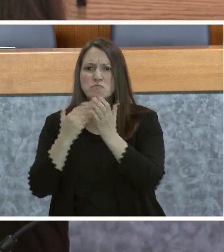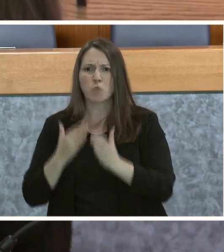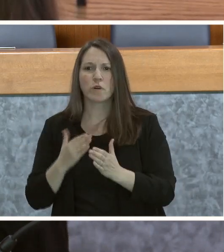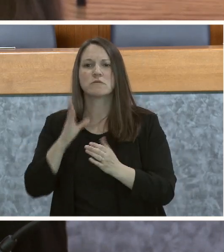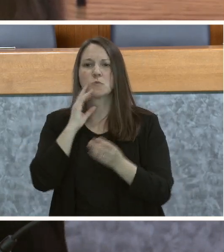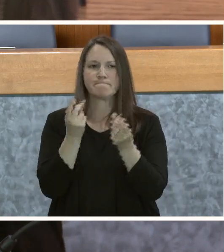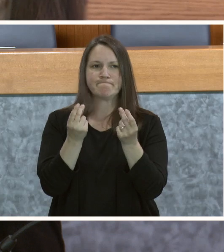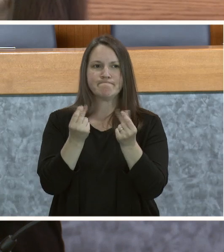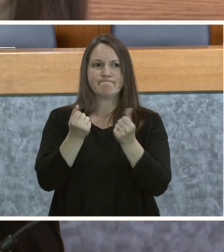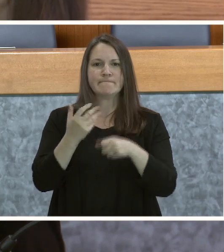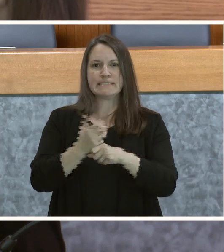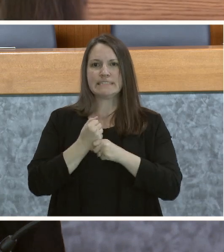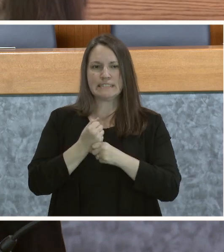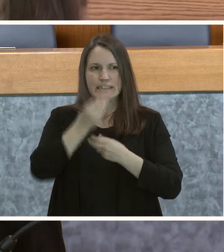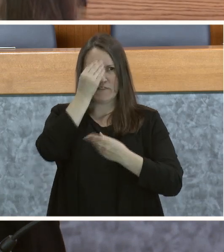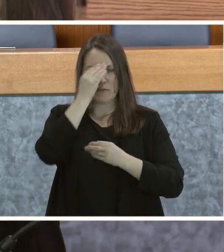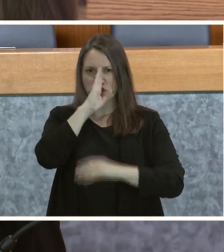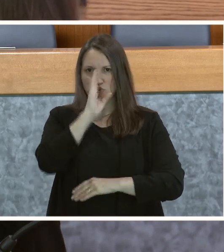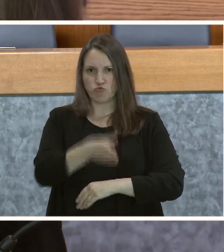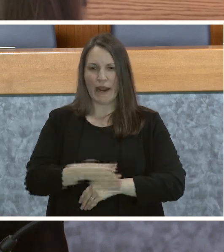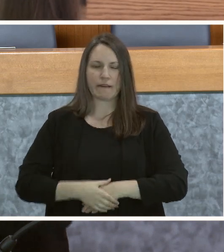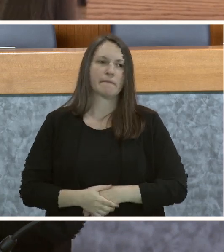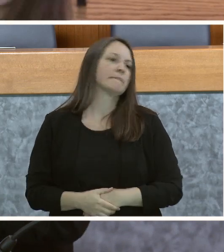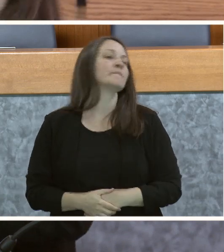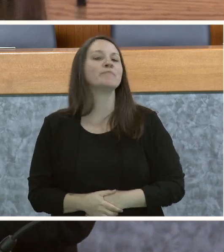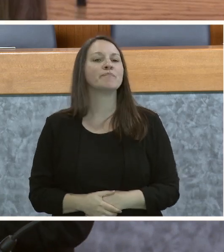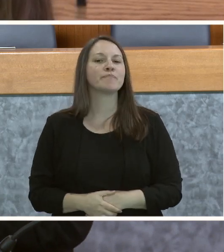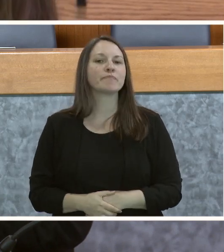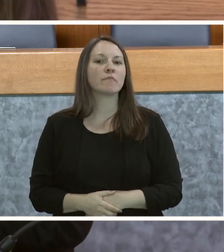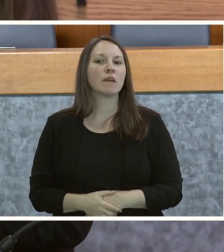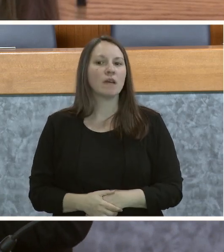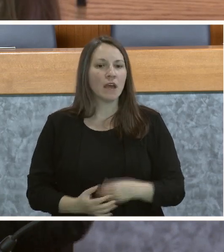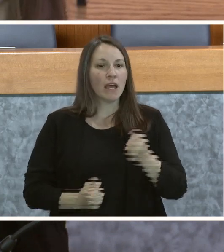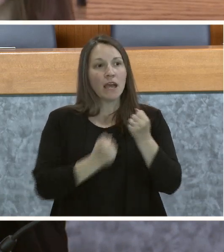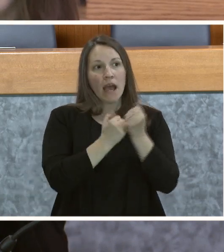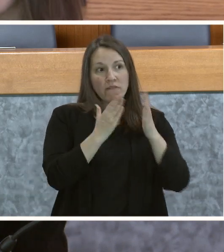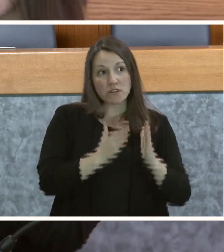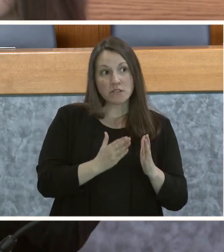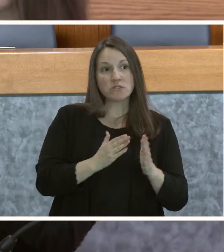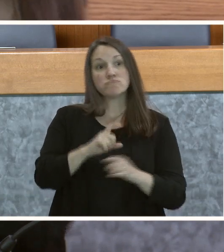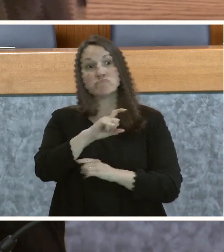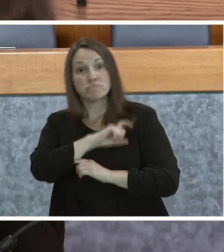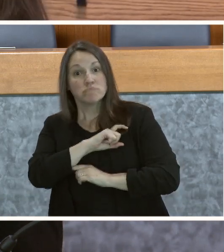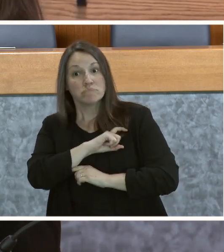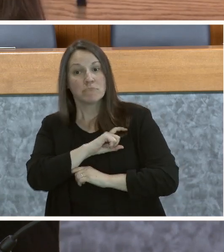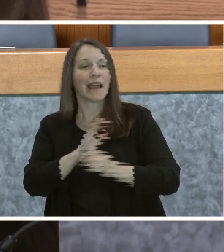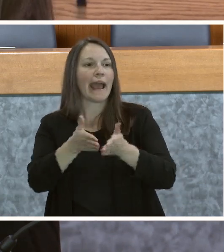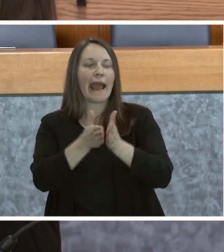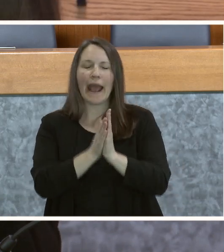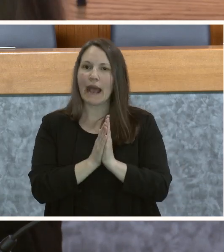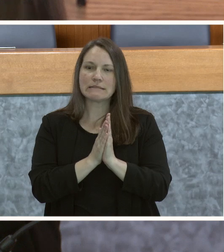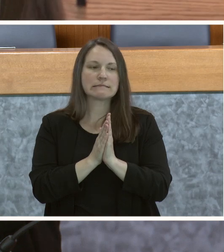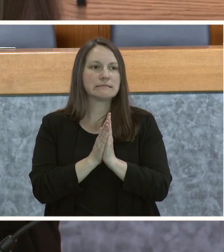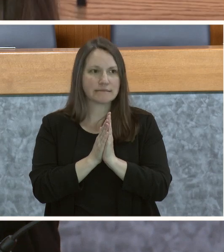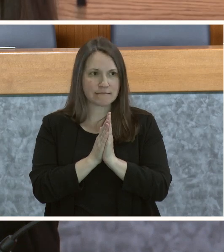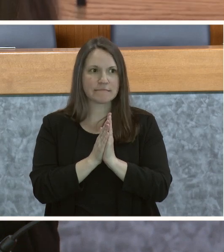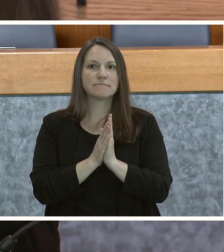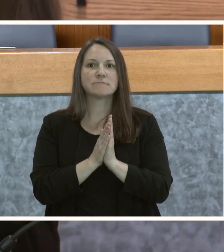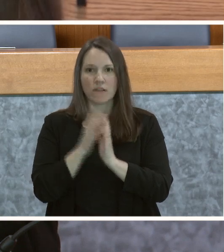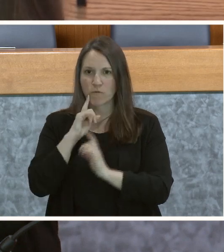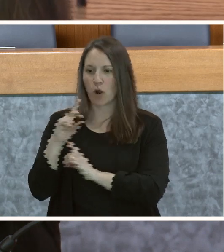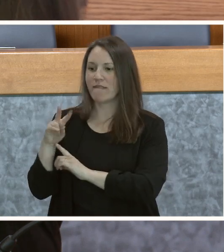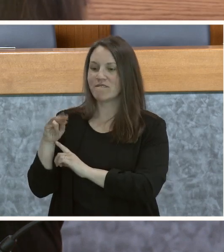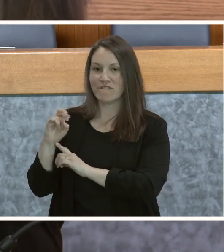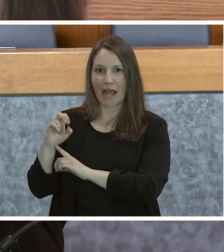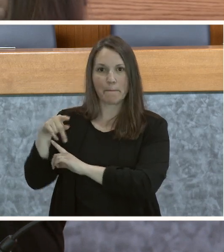and directly. Advocates and law enforcement have been asking for additional or an addition in Vine's